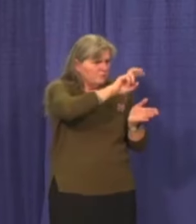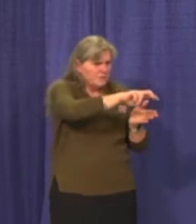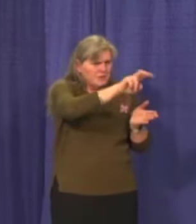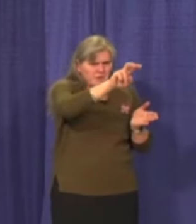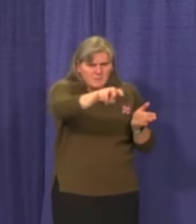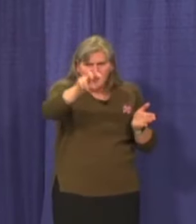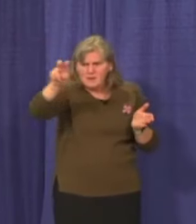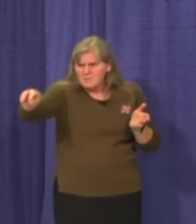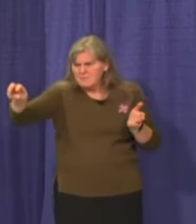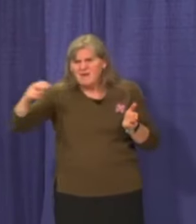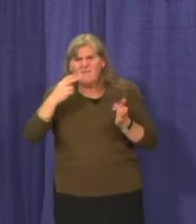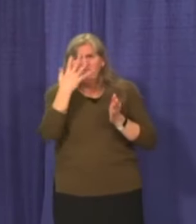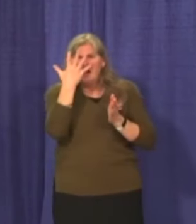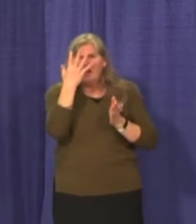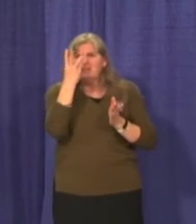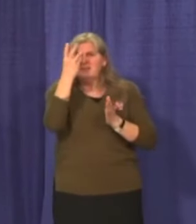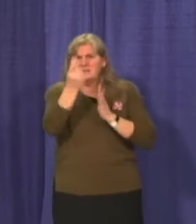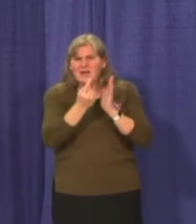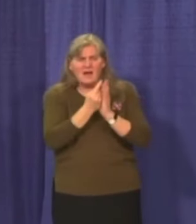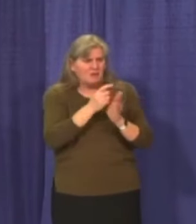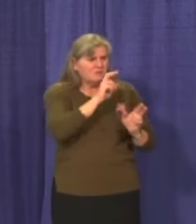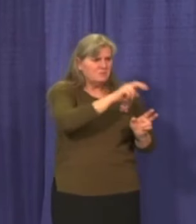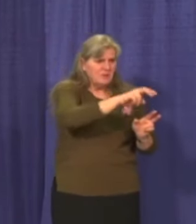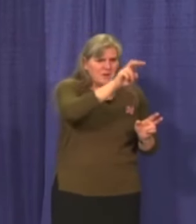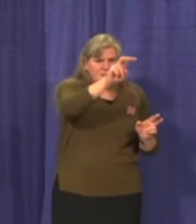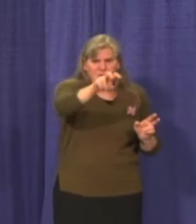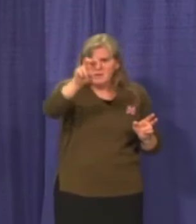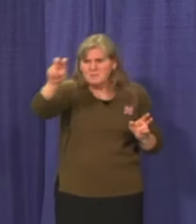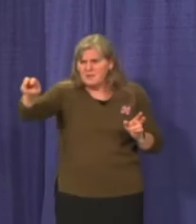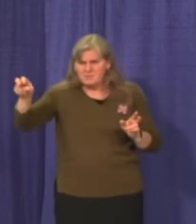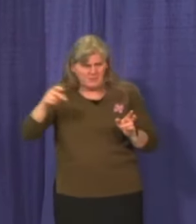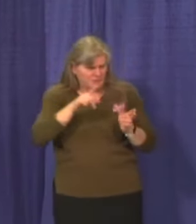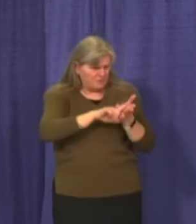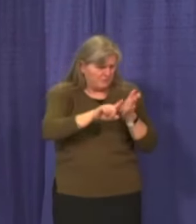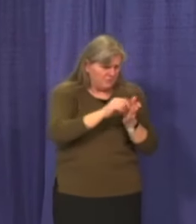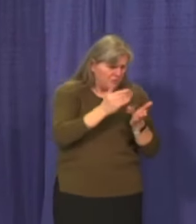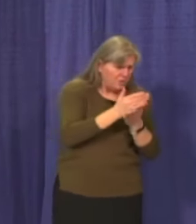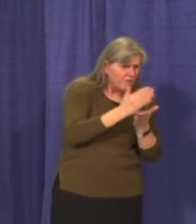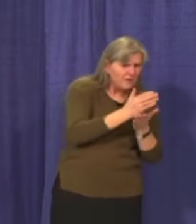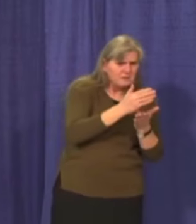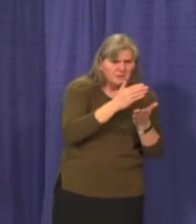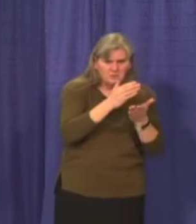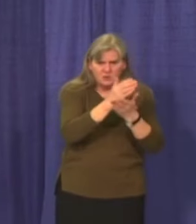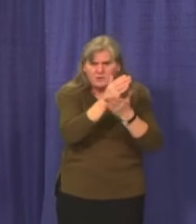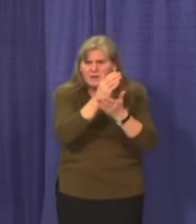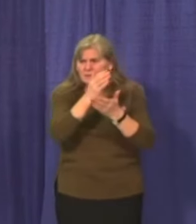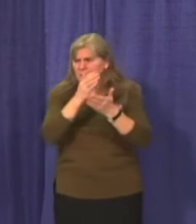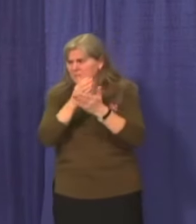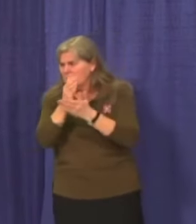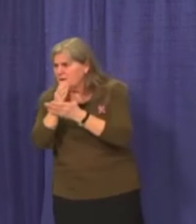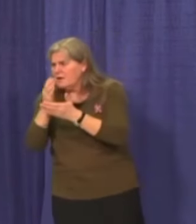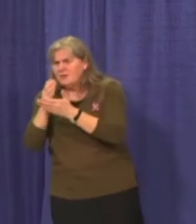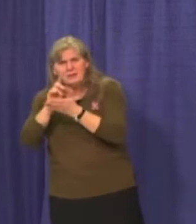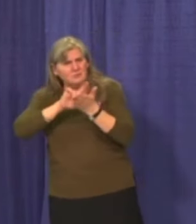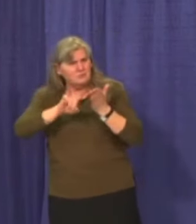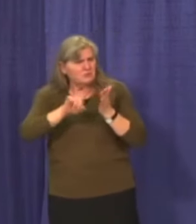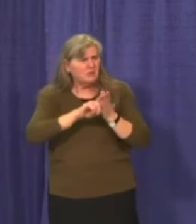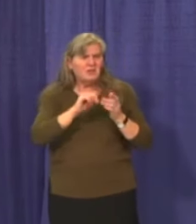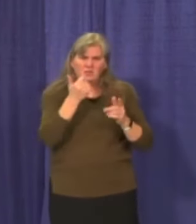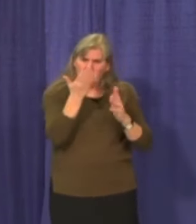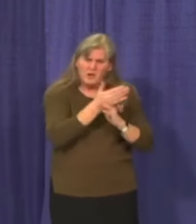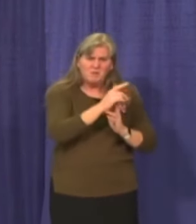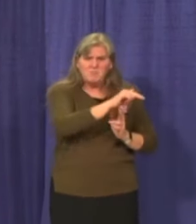five or six hours, there's, even though that doesn't seem like a long time, there's, there's a lot of focus that's required and, and everybody got a break